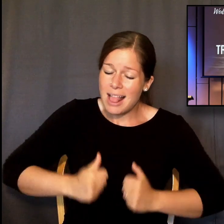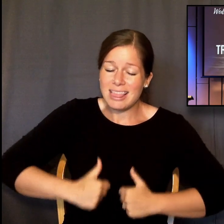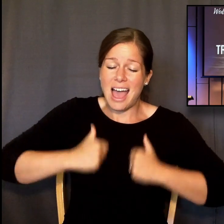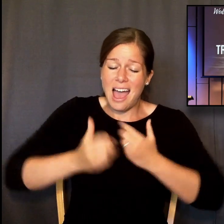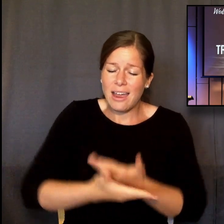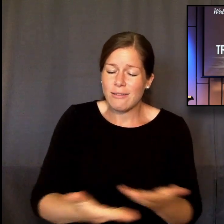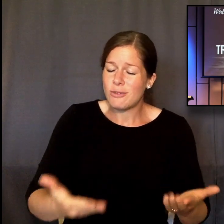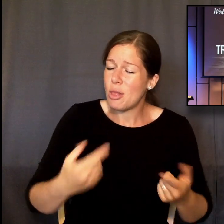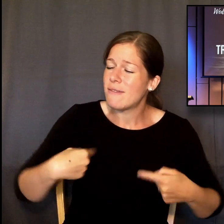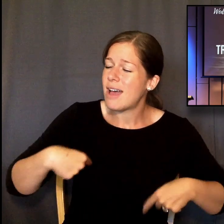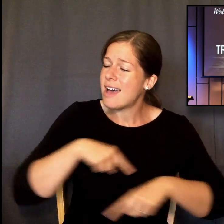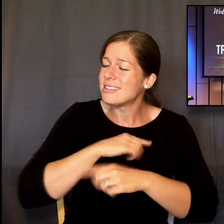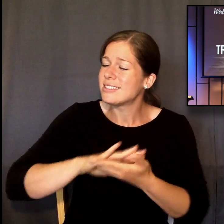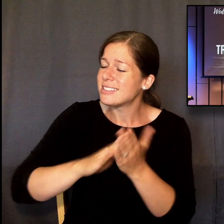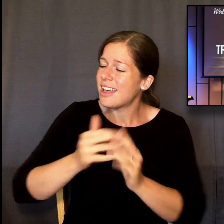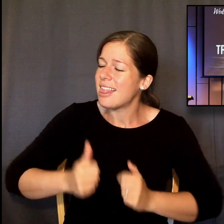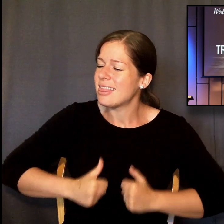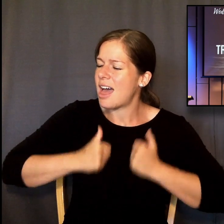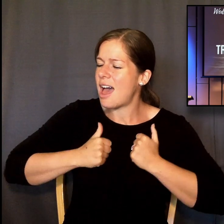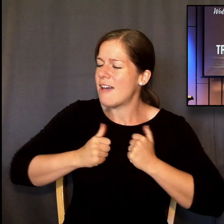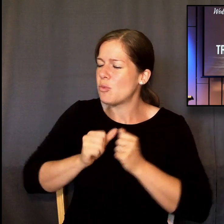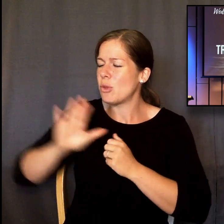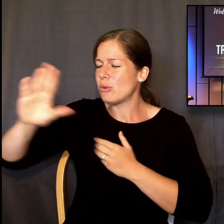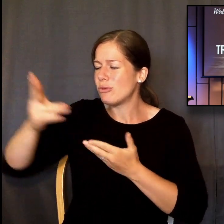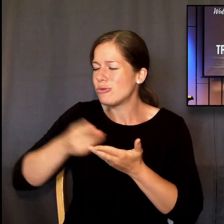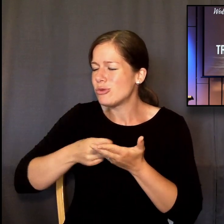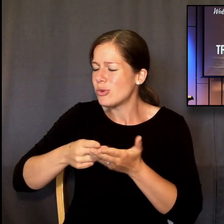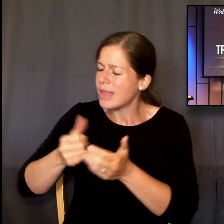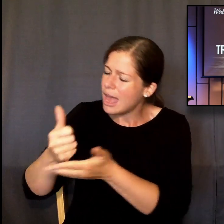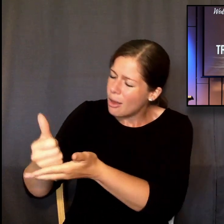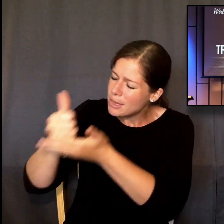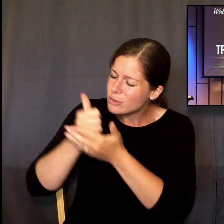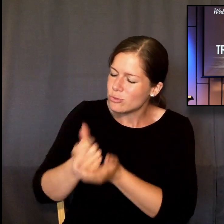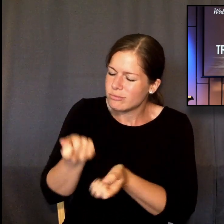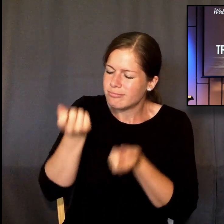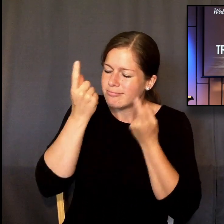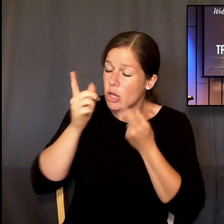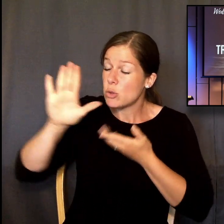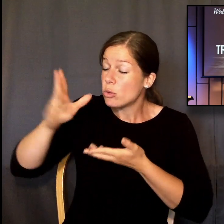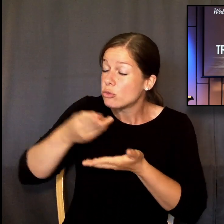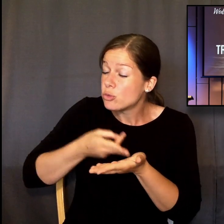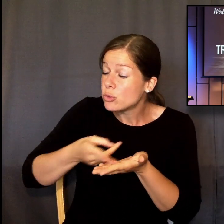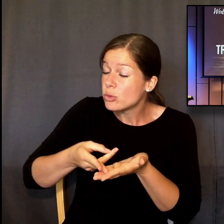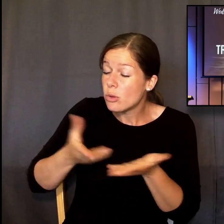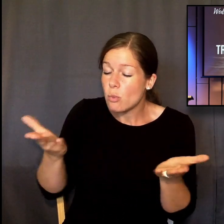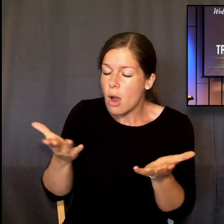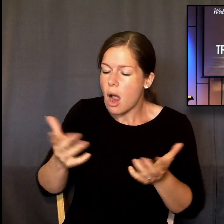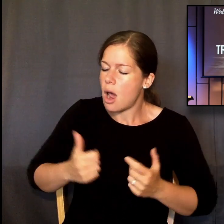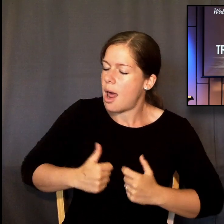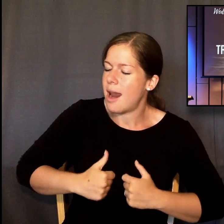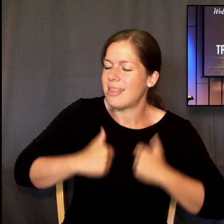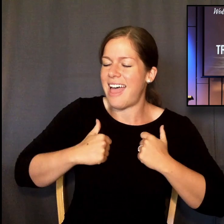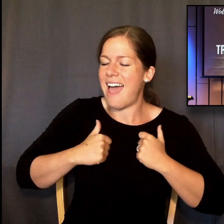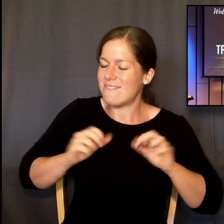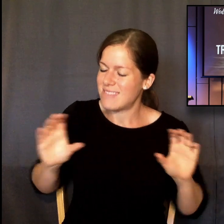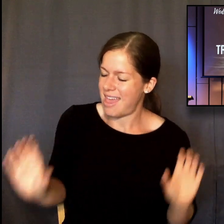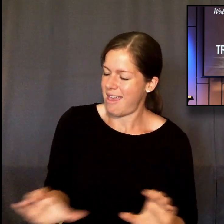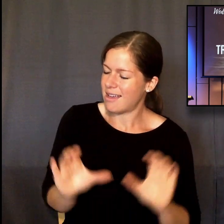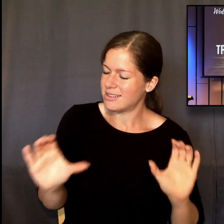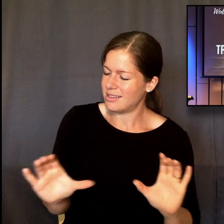us come alive to your truth so that we get it. Your truth is living. Your truth is active. It cuts to the very